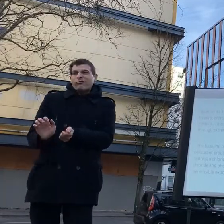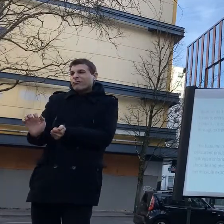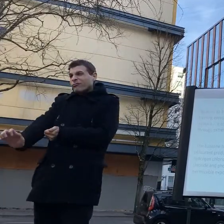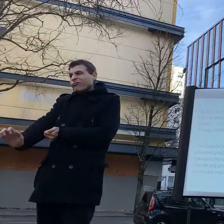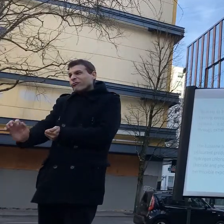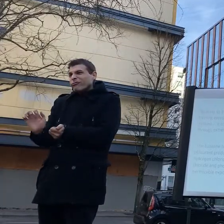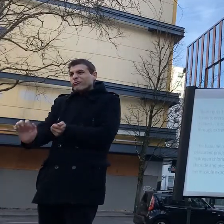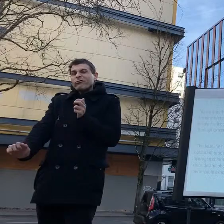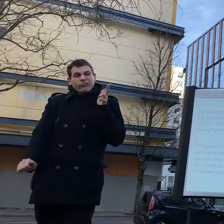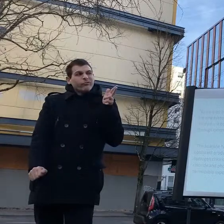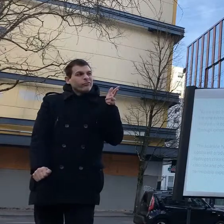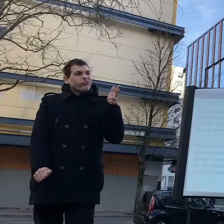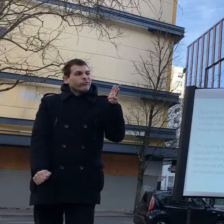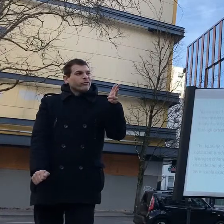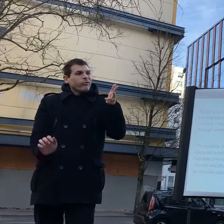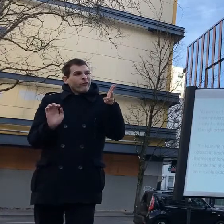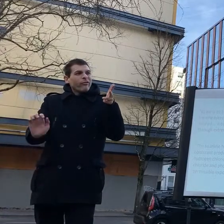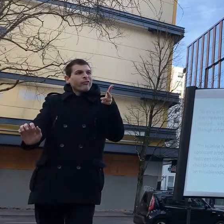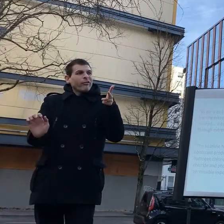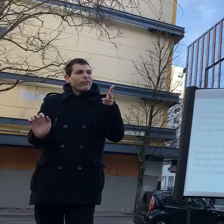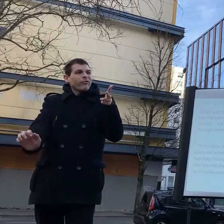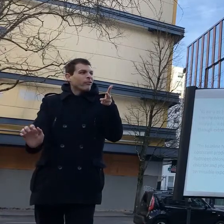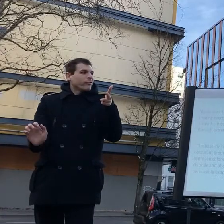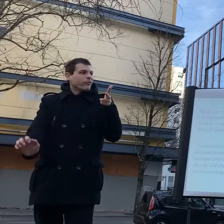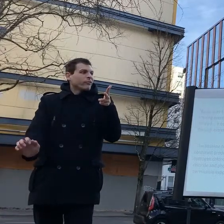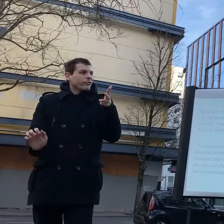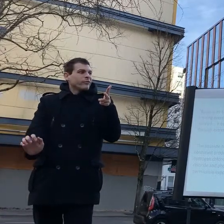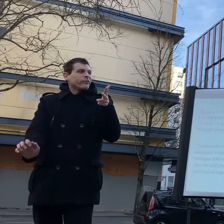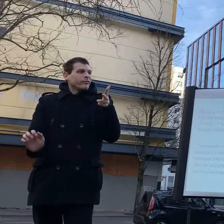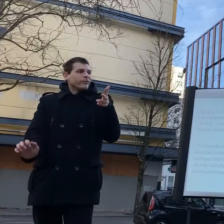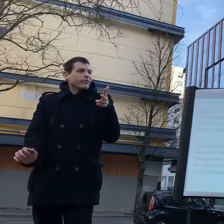to react in a very aggressive way